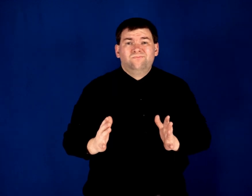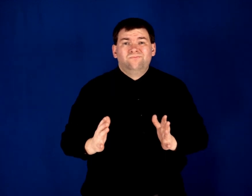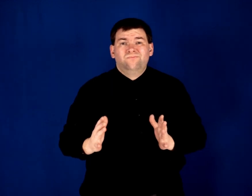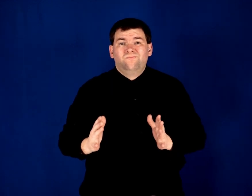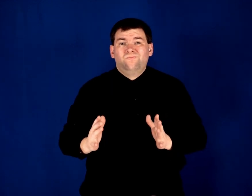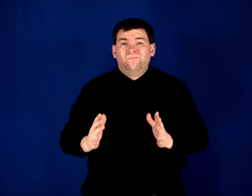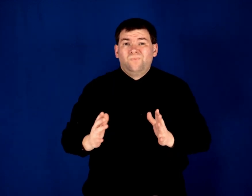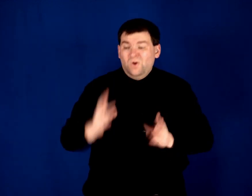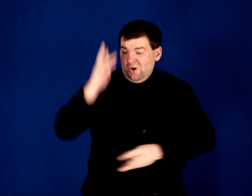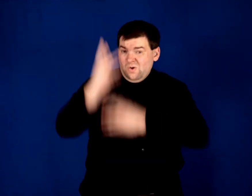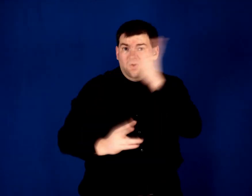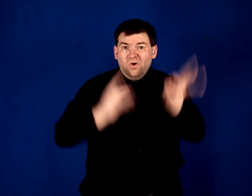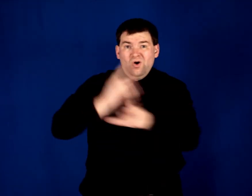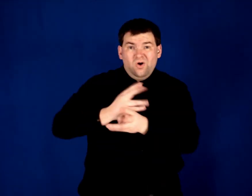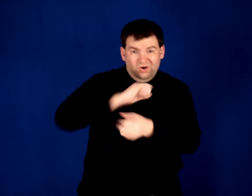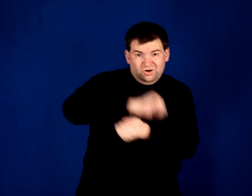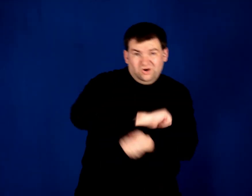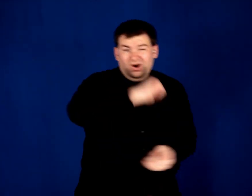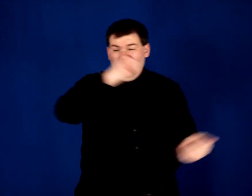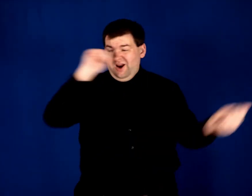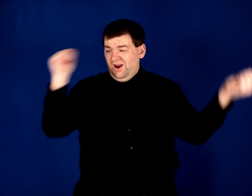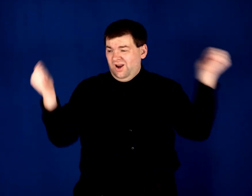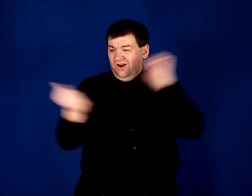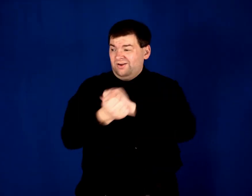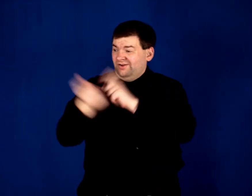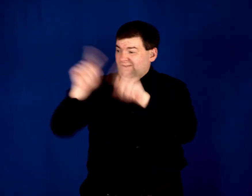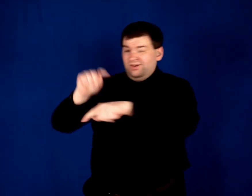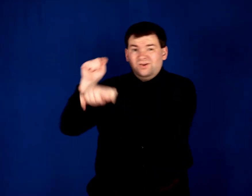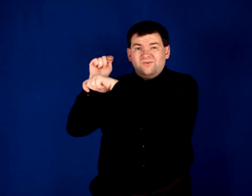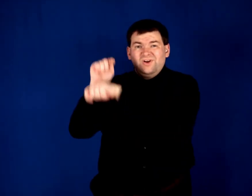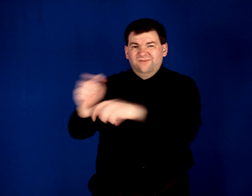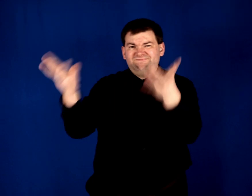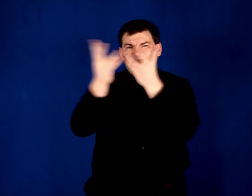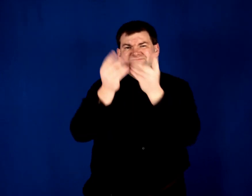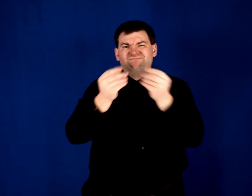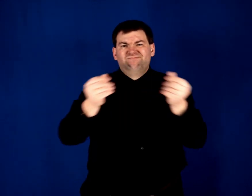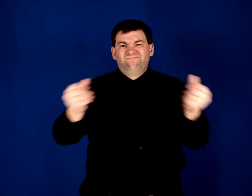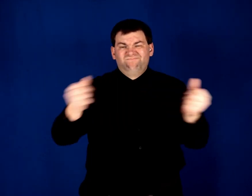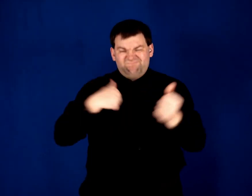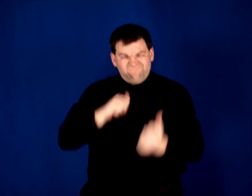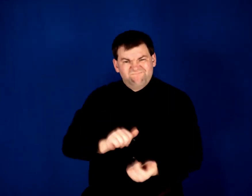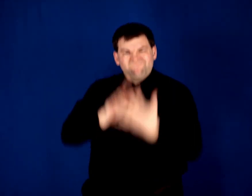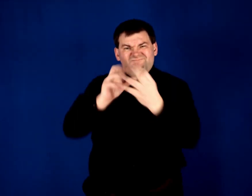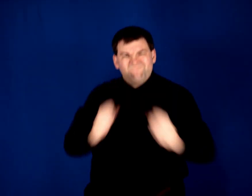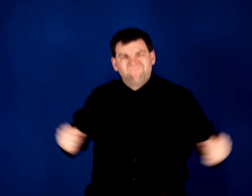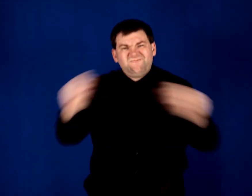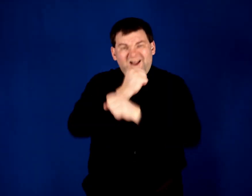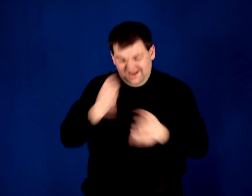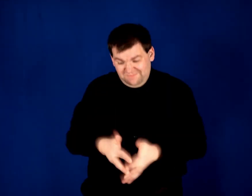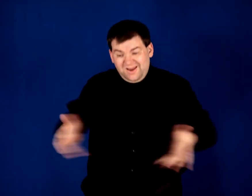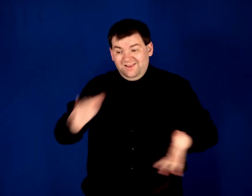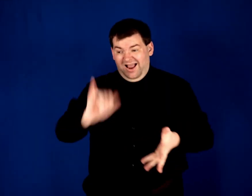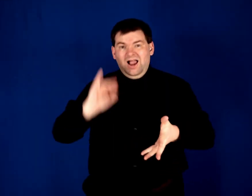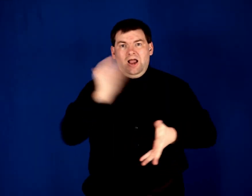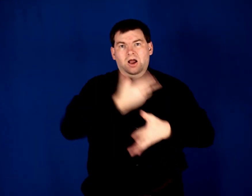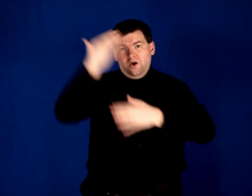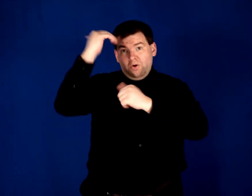In a changing world where traditions fade We'll stand by the manger where our hope was laid